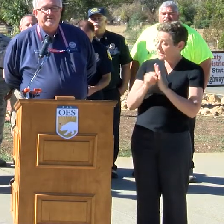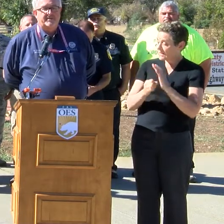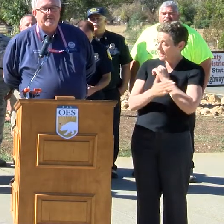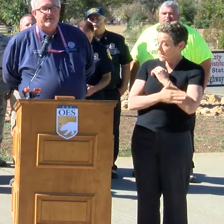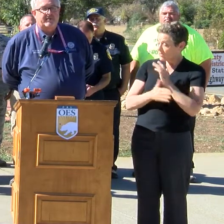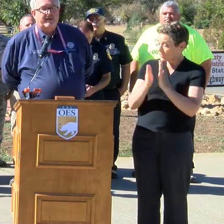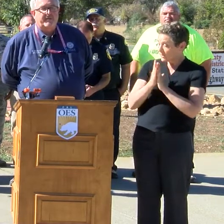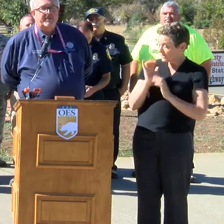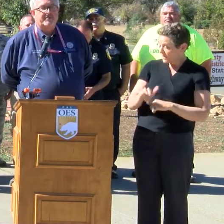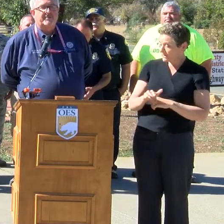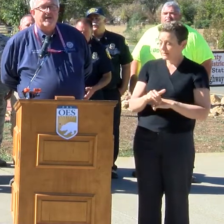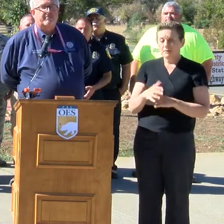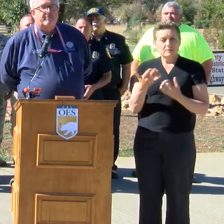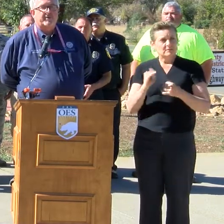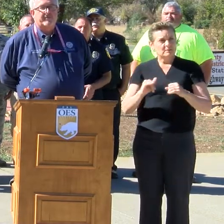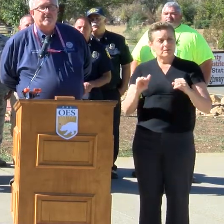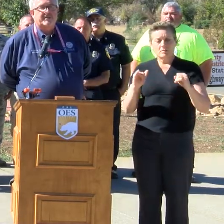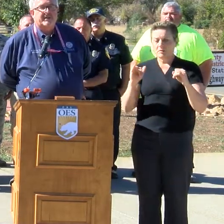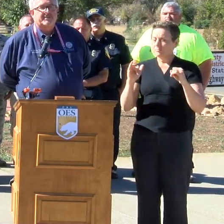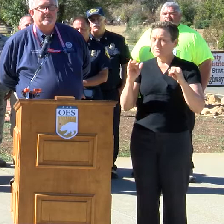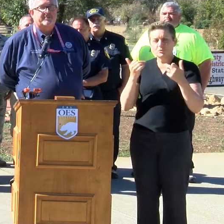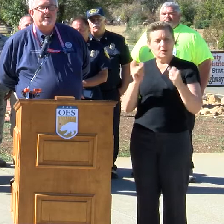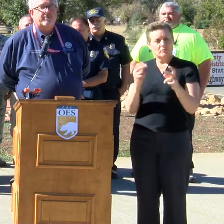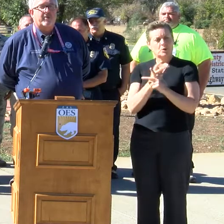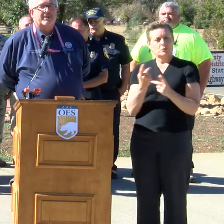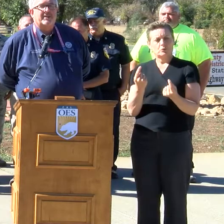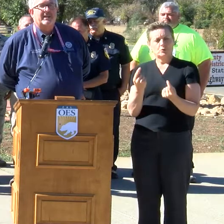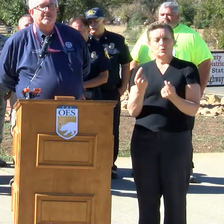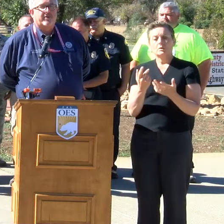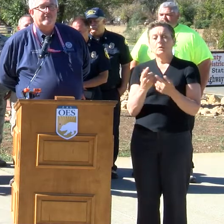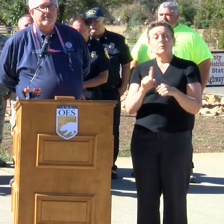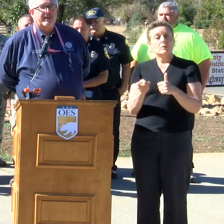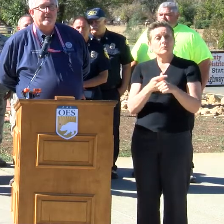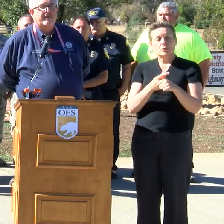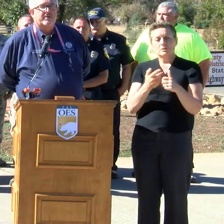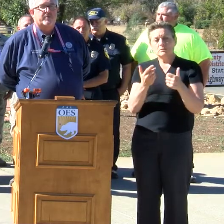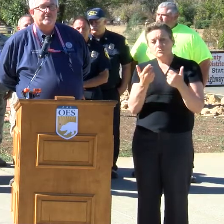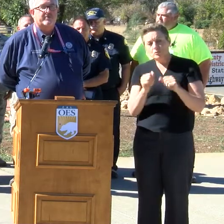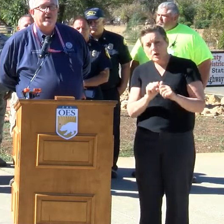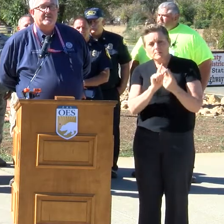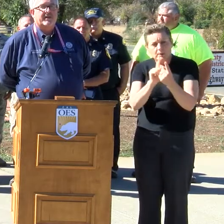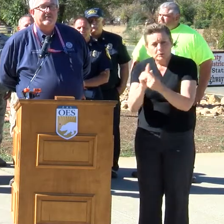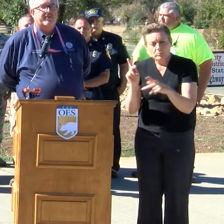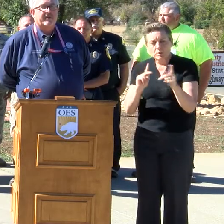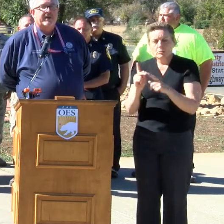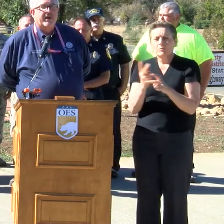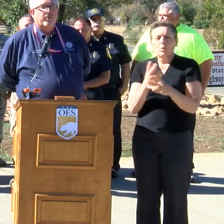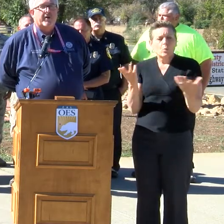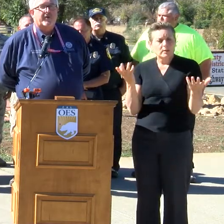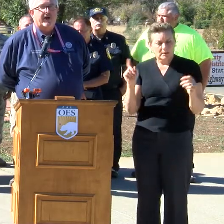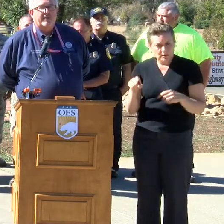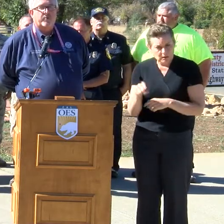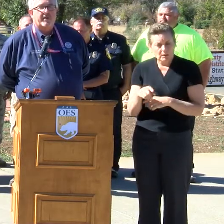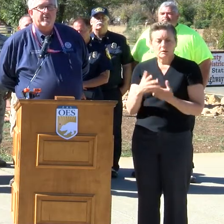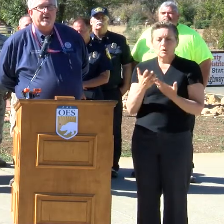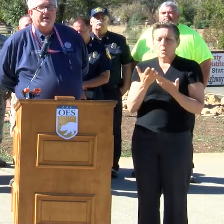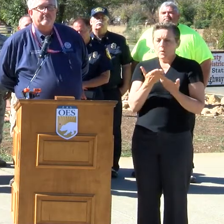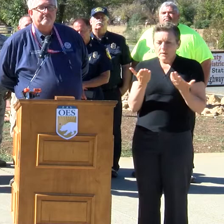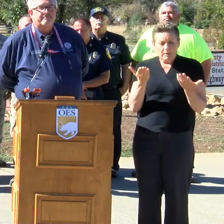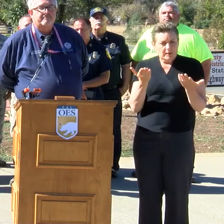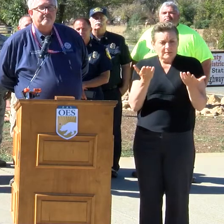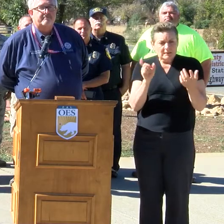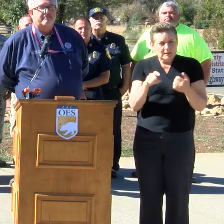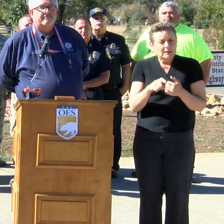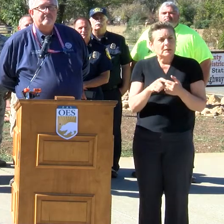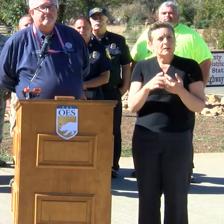They're still assessing, and everything's on the table. But the first thing is to determine what the needs are from the individuals who lost everything, where they're at, and where they want to